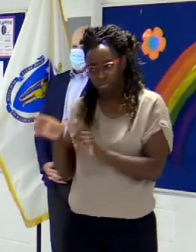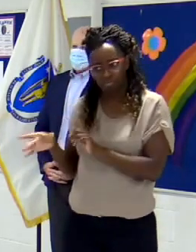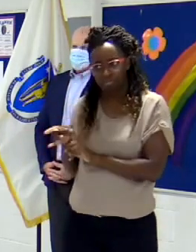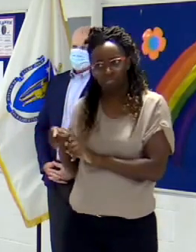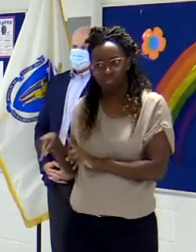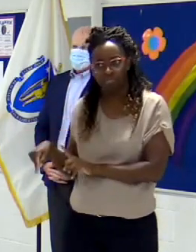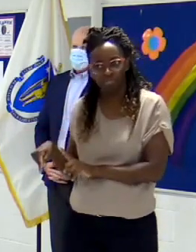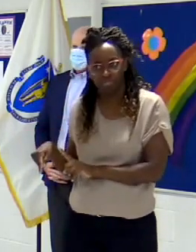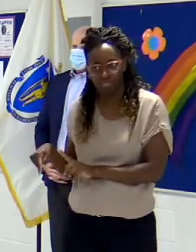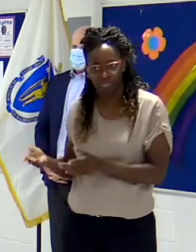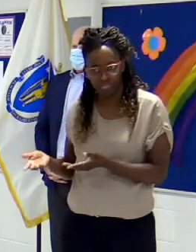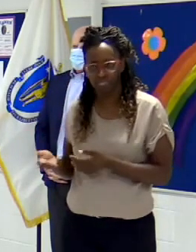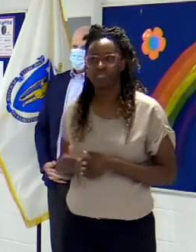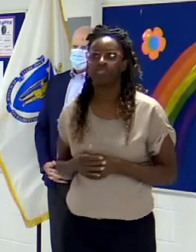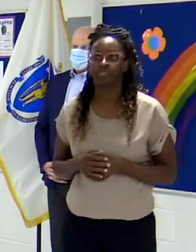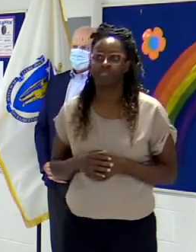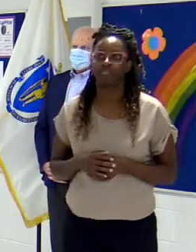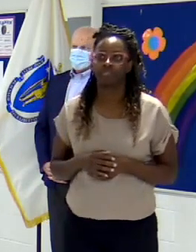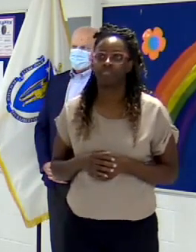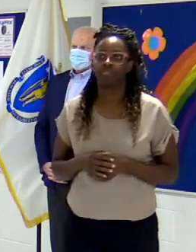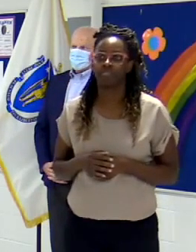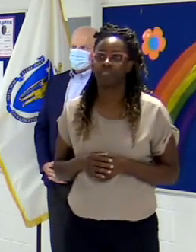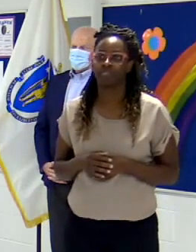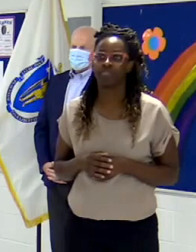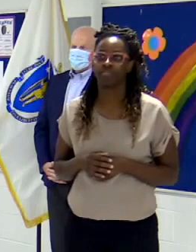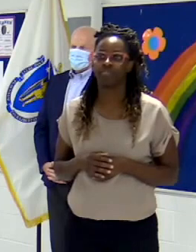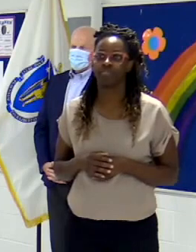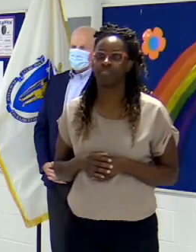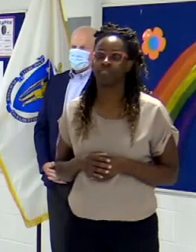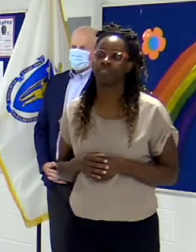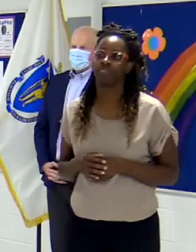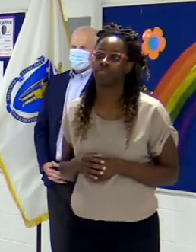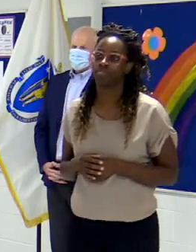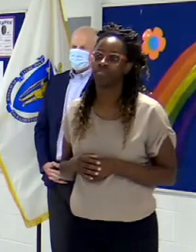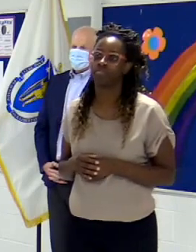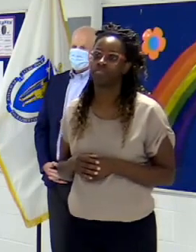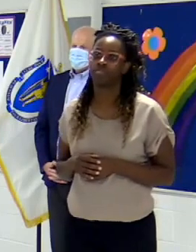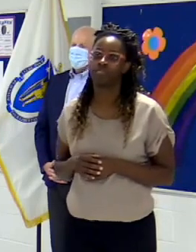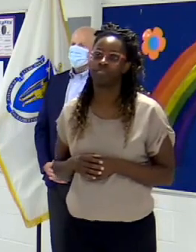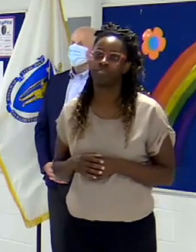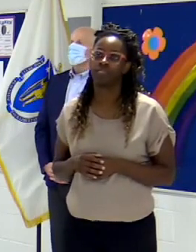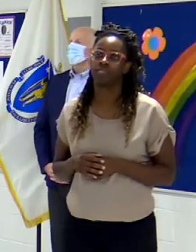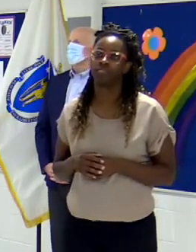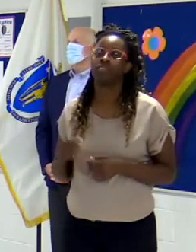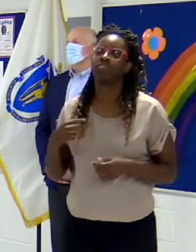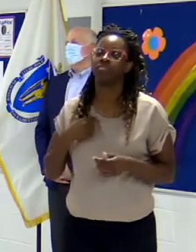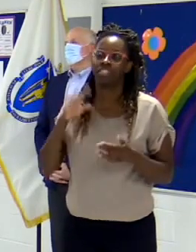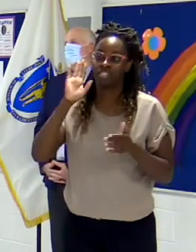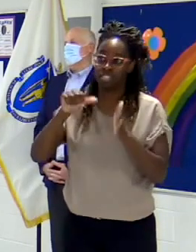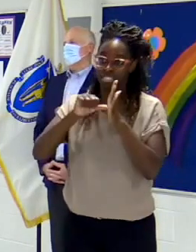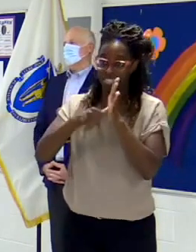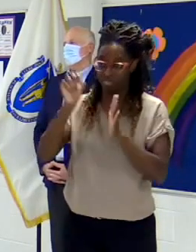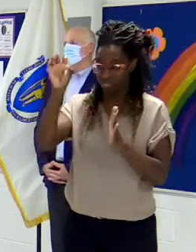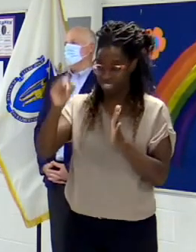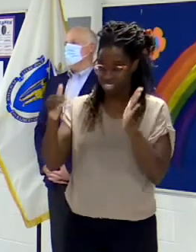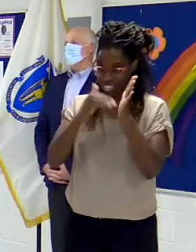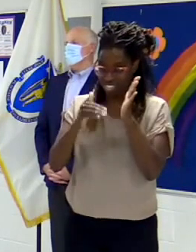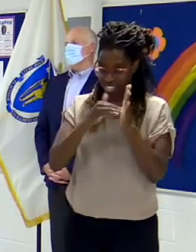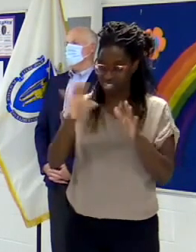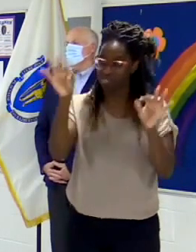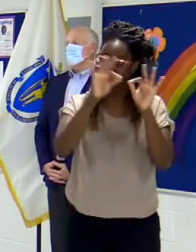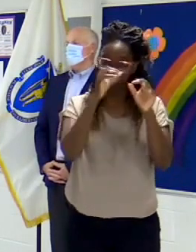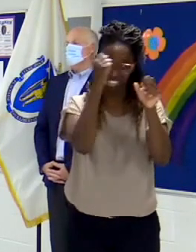modest spread and transmission. And I keep coming back to this the data is pretty clear. The real issue is